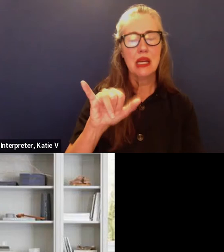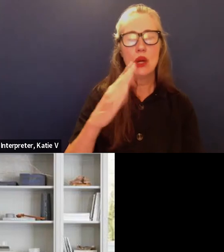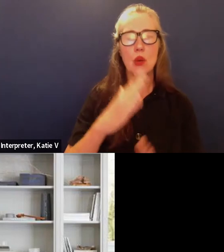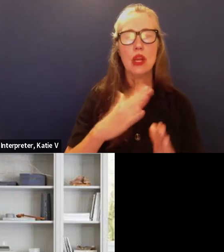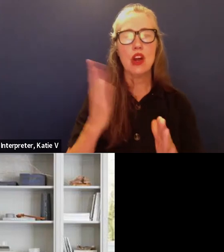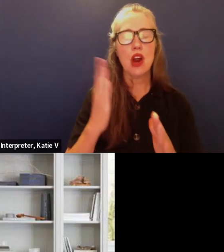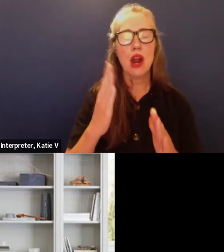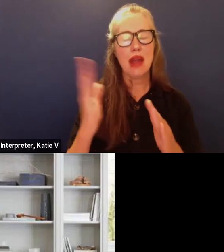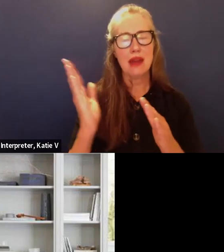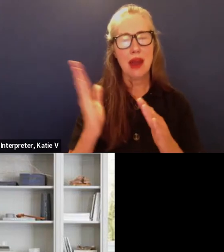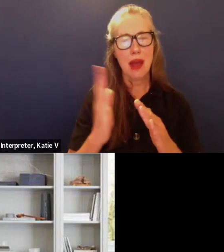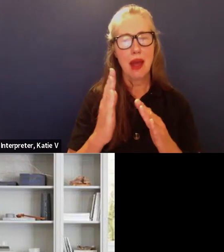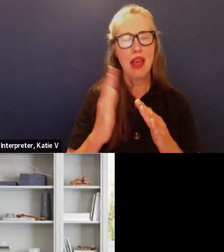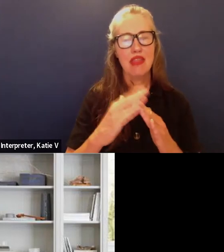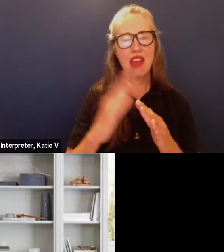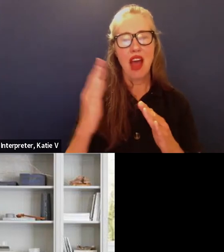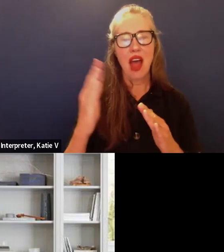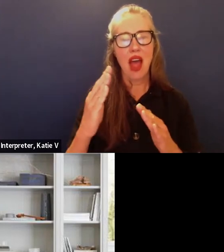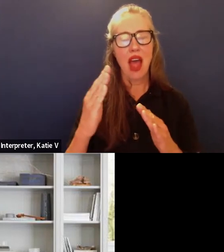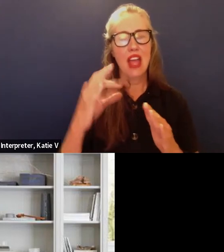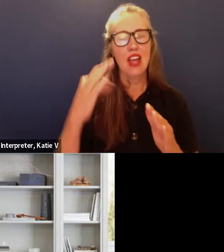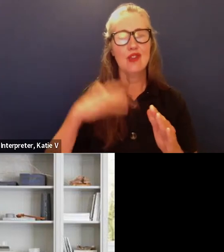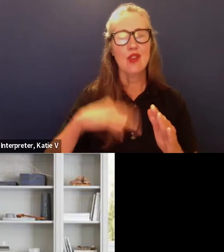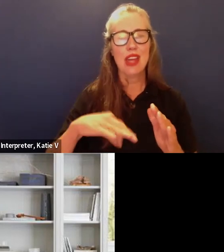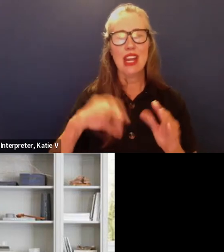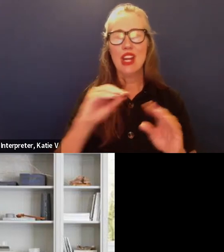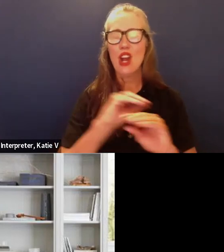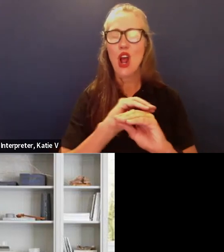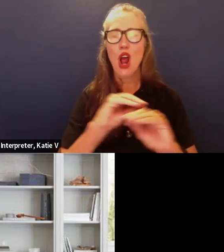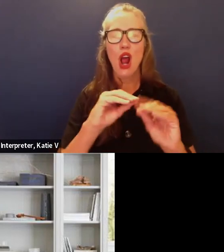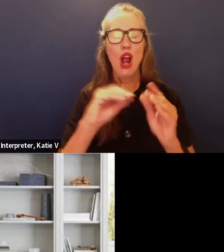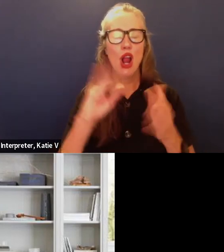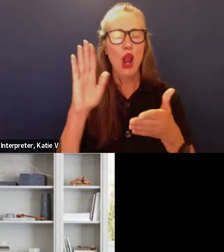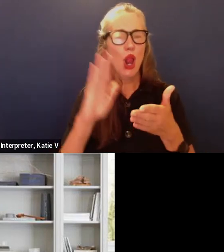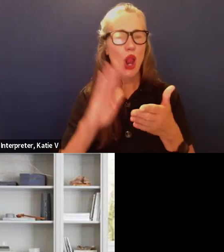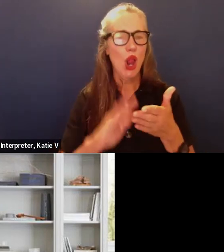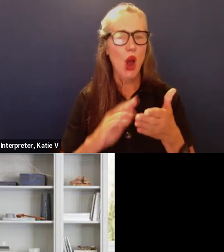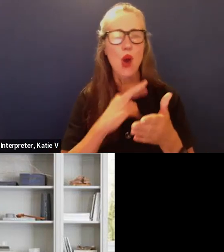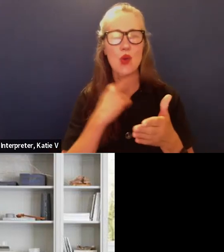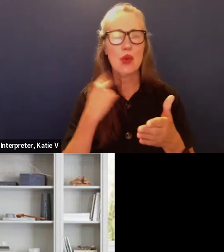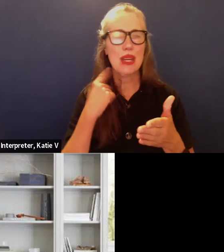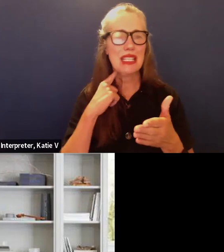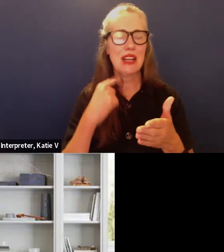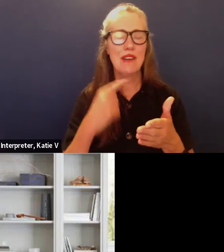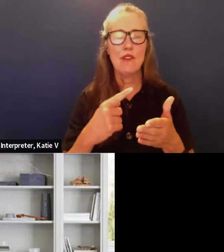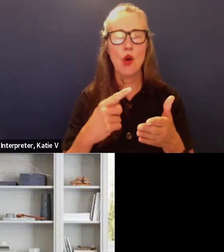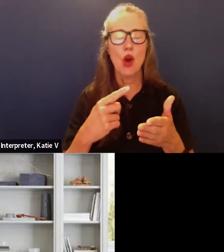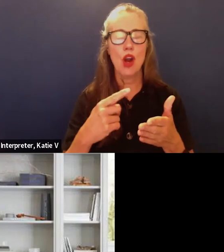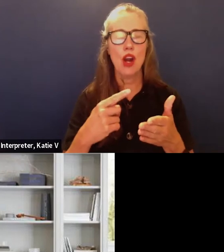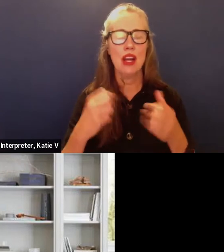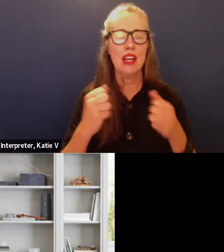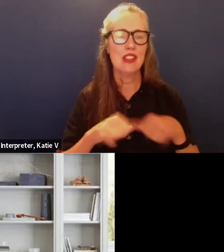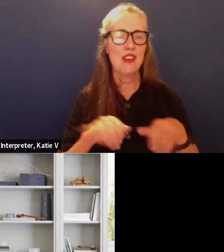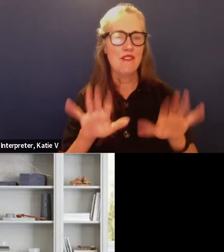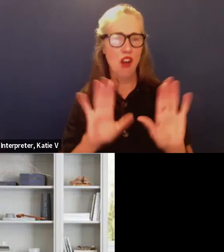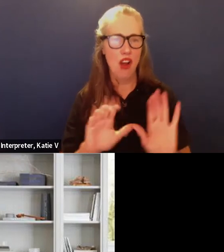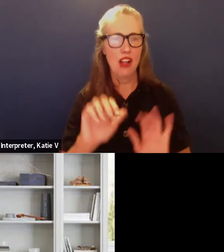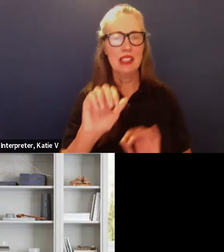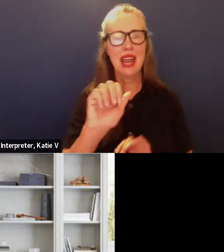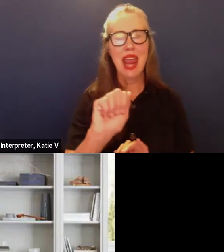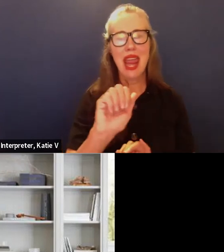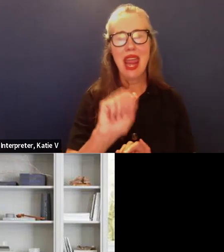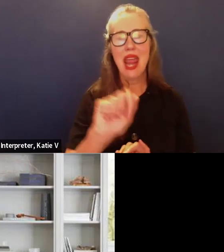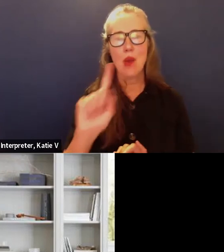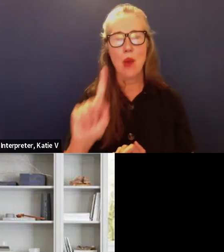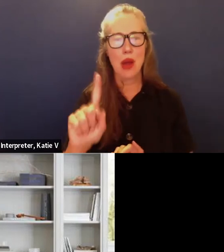high credit quality low risk of default of aa1 and for s p's it's we're at aa